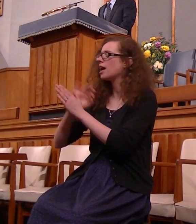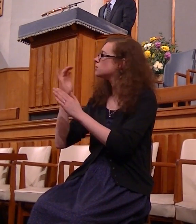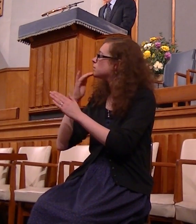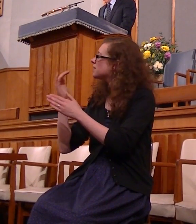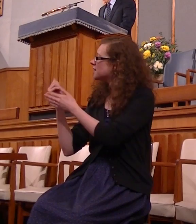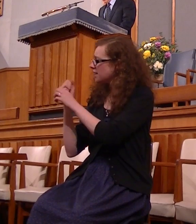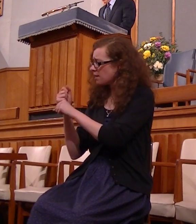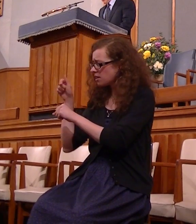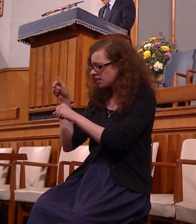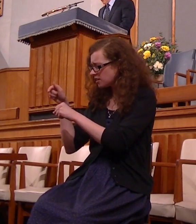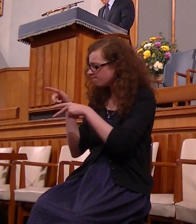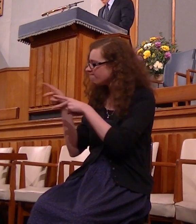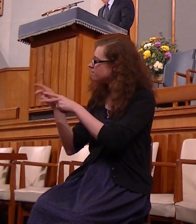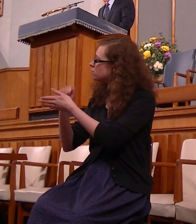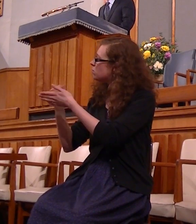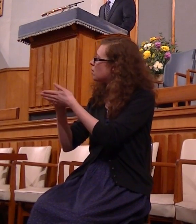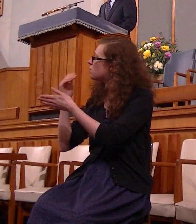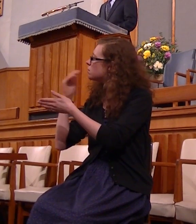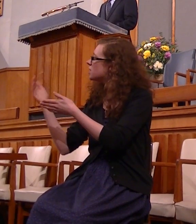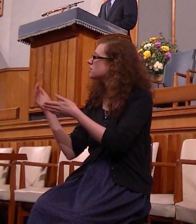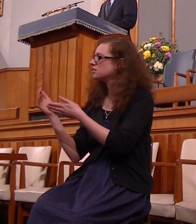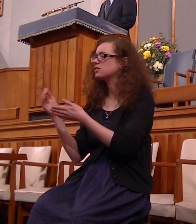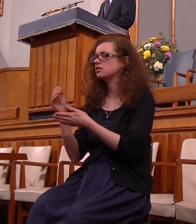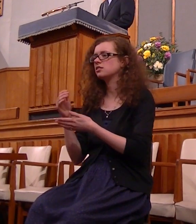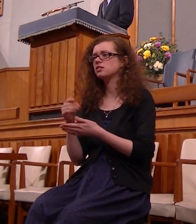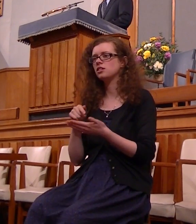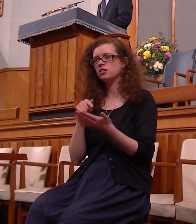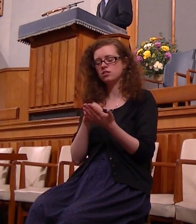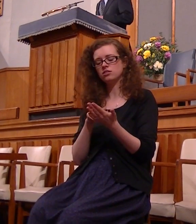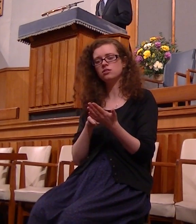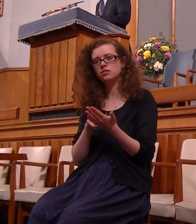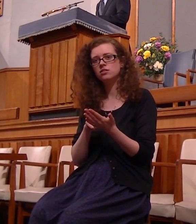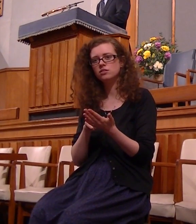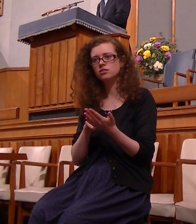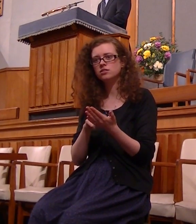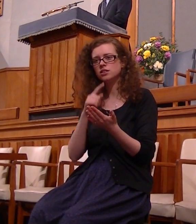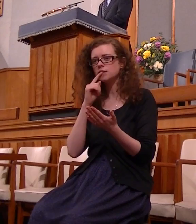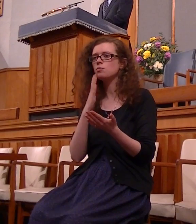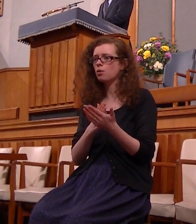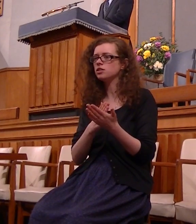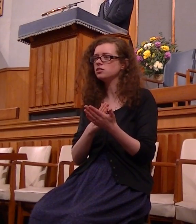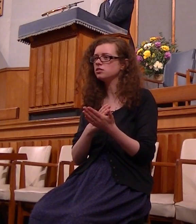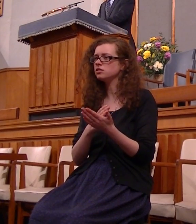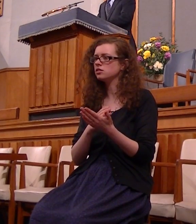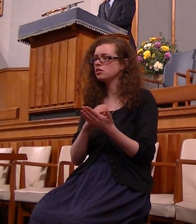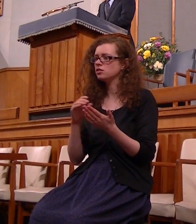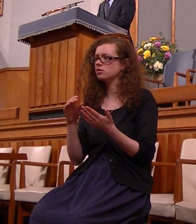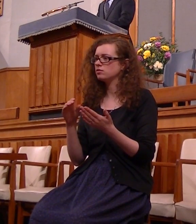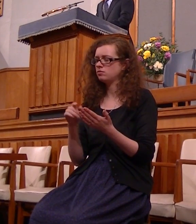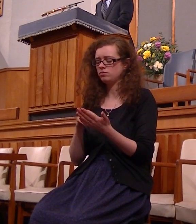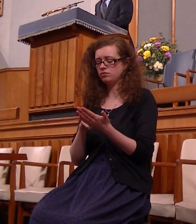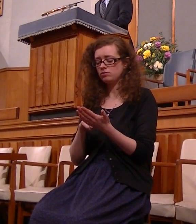that road and that's the great promise and undertaking and pledge and vow which the